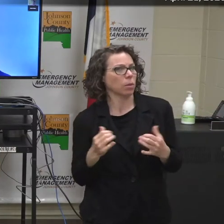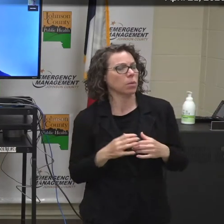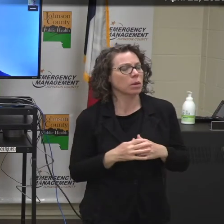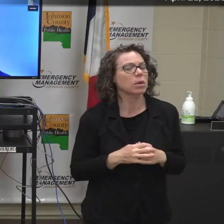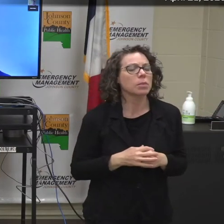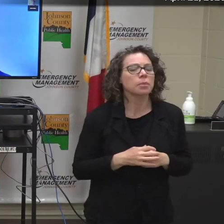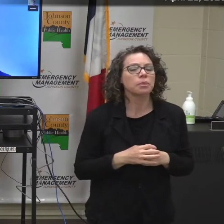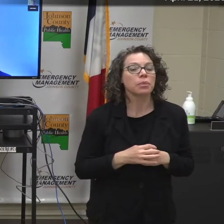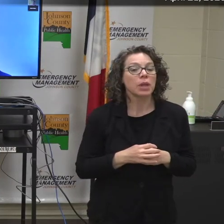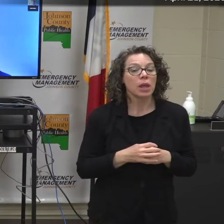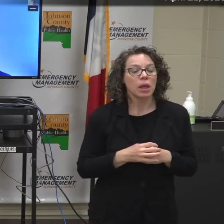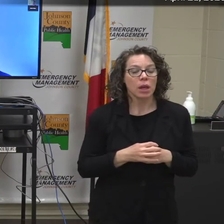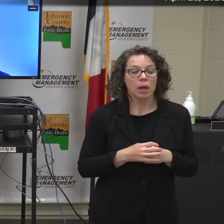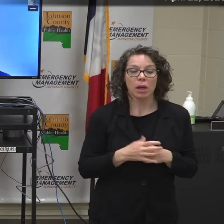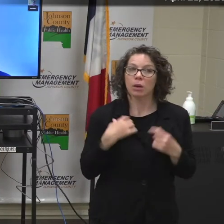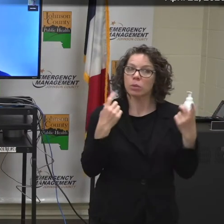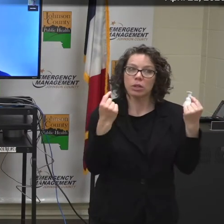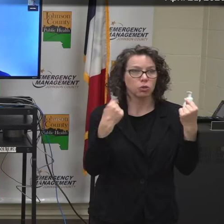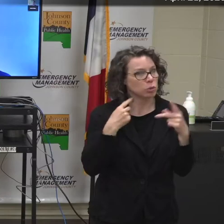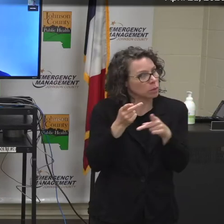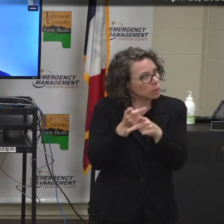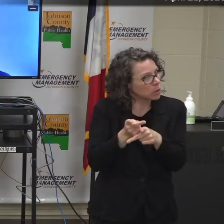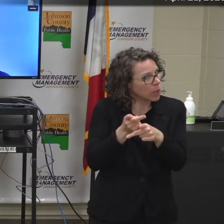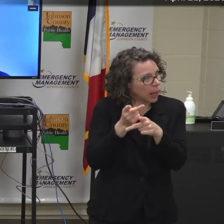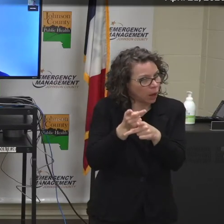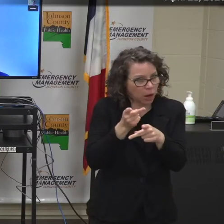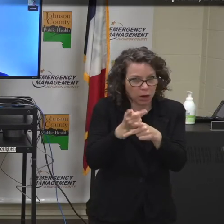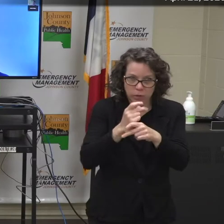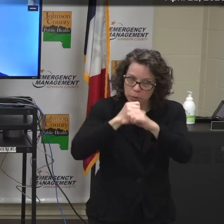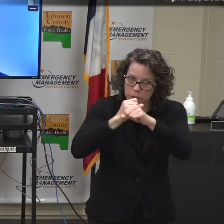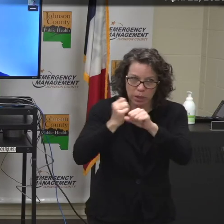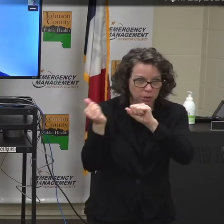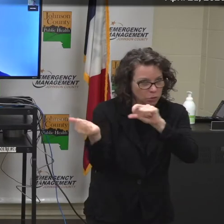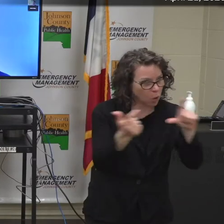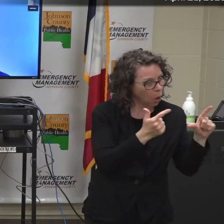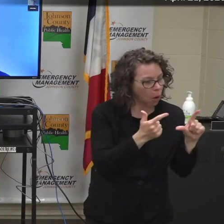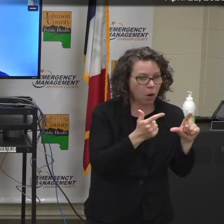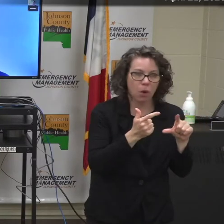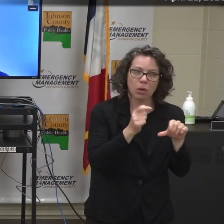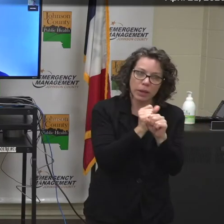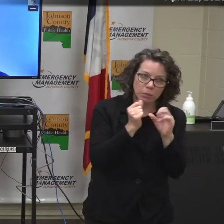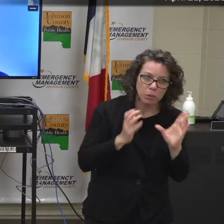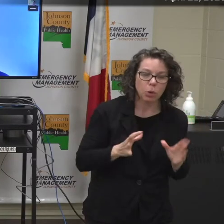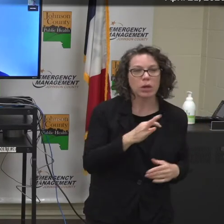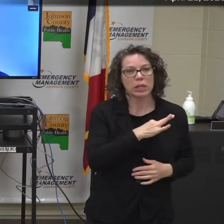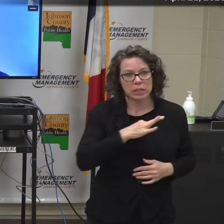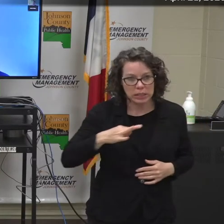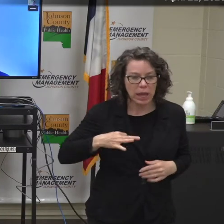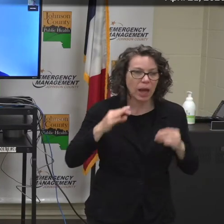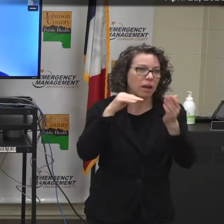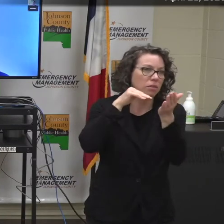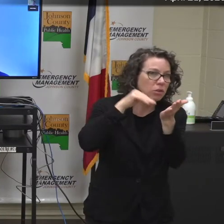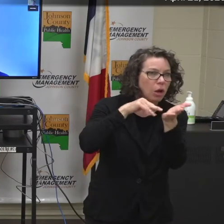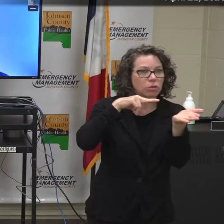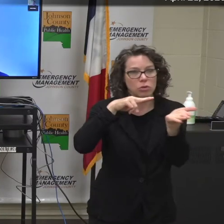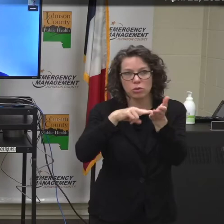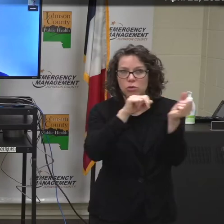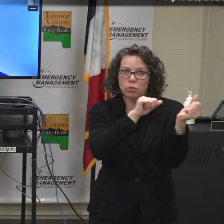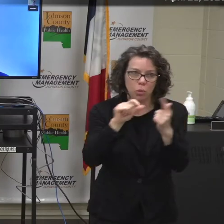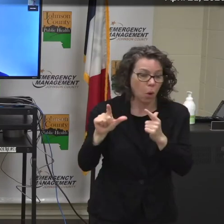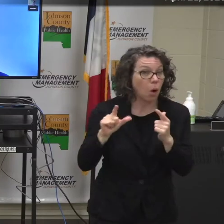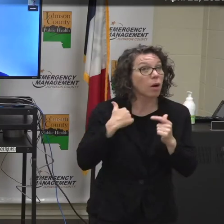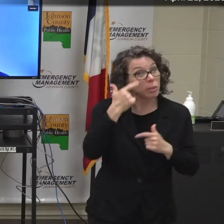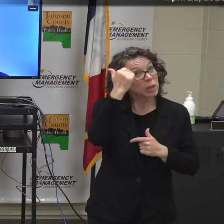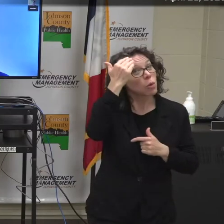We are taking full precautions for everyone. We believe that as community transmission has